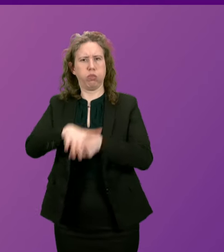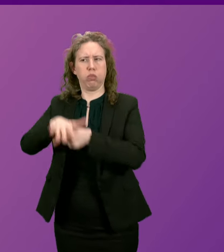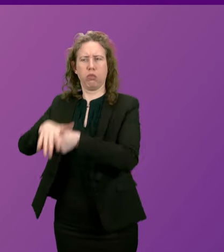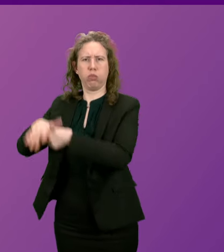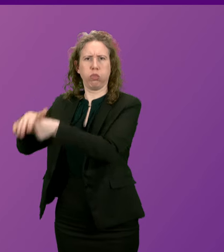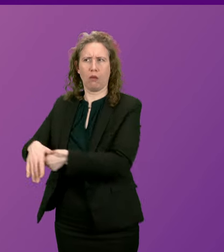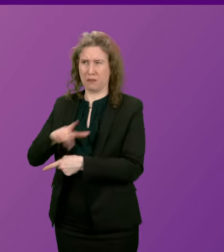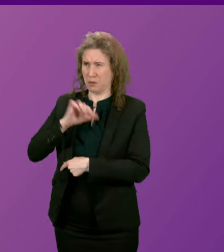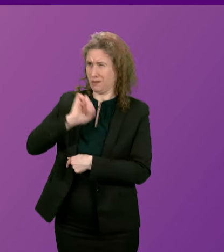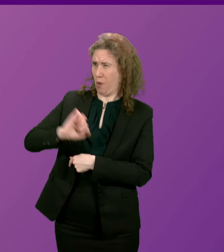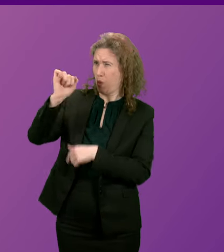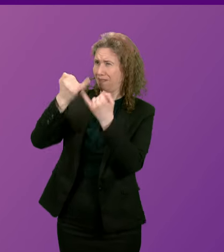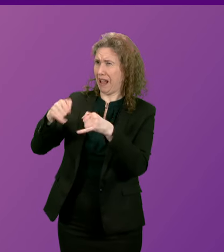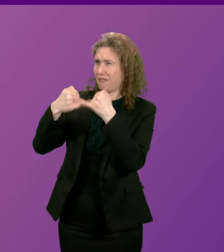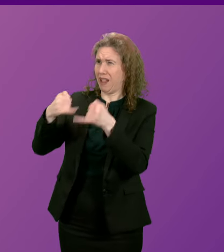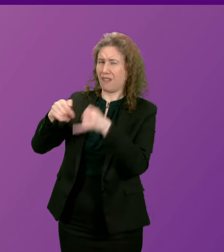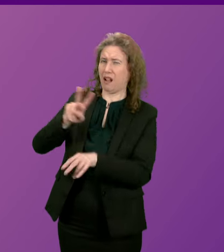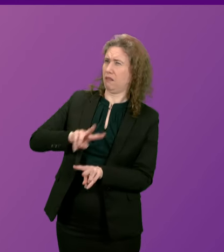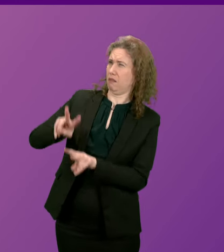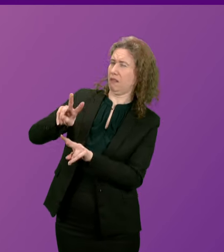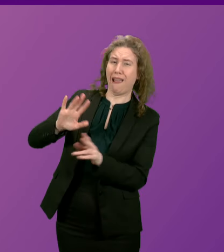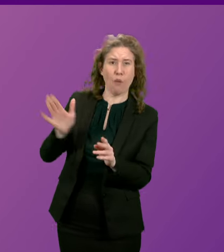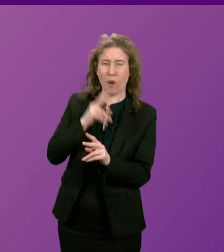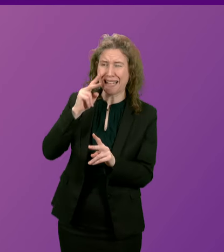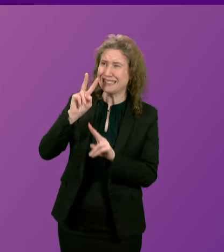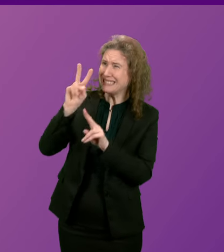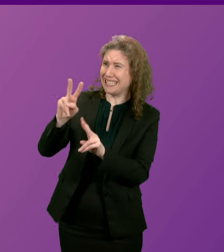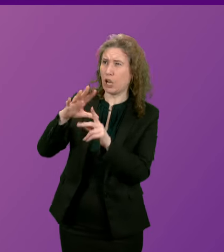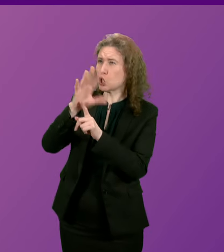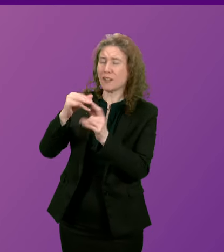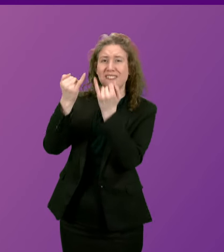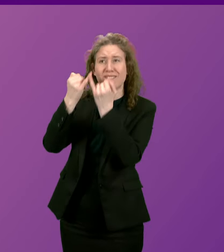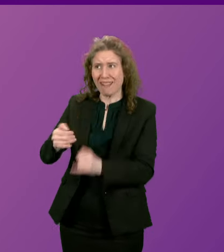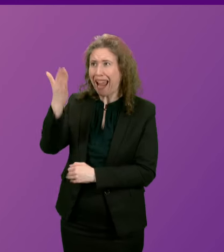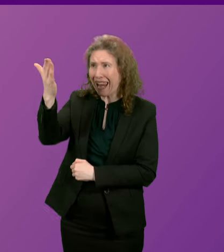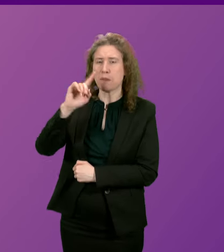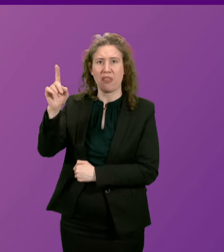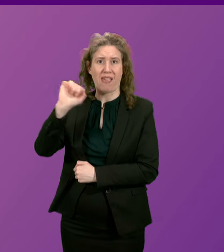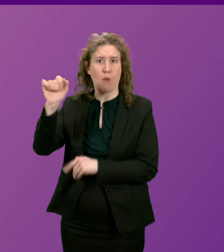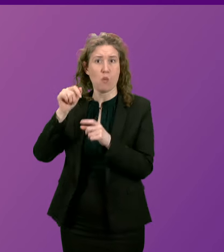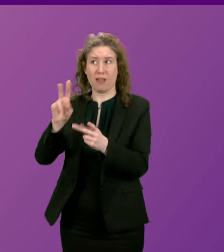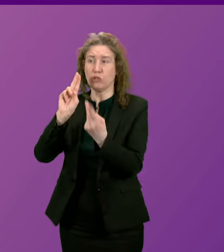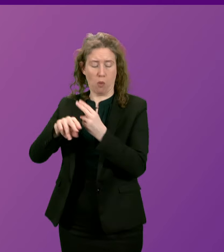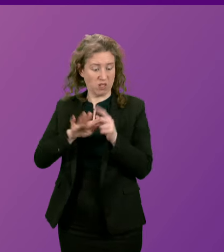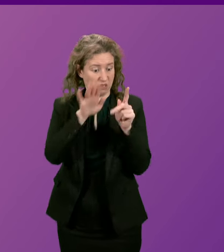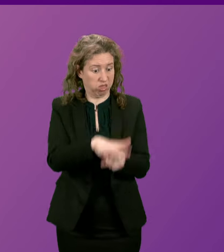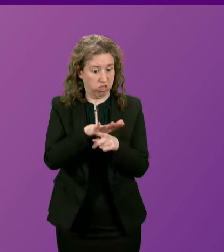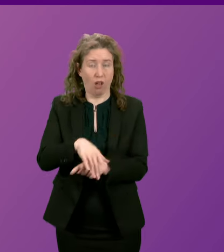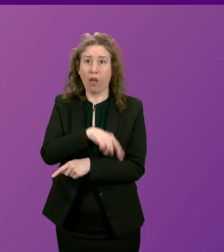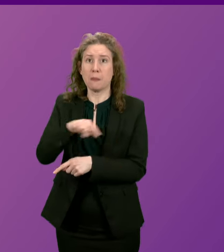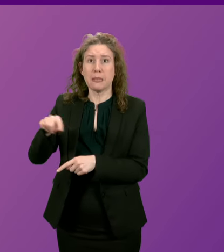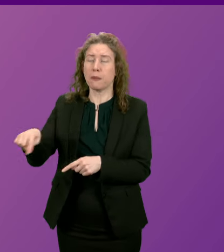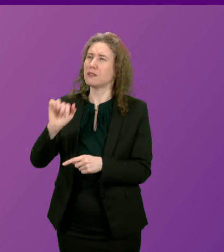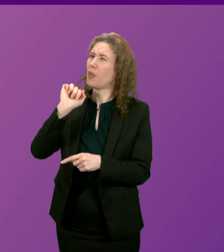make up for their own failings it's transparent for everyone to see so while the department for work and pensions continue to pursue